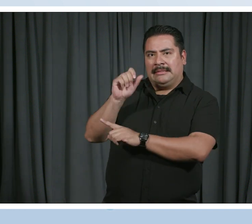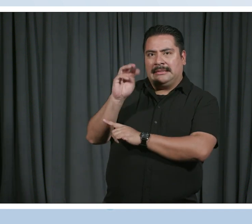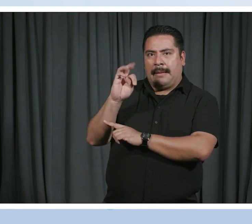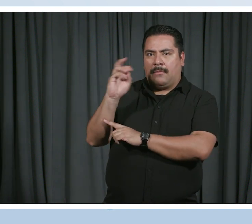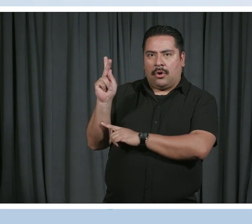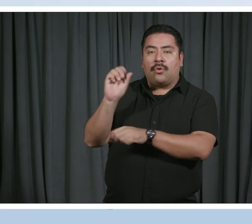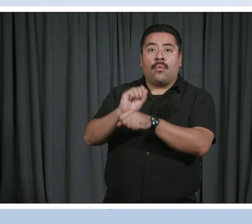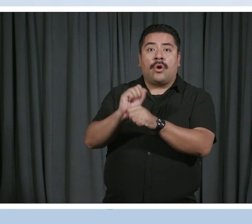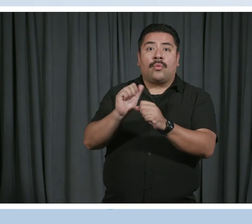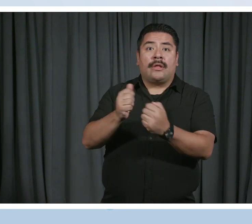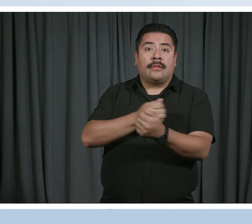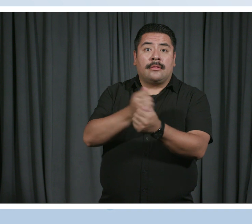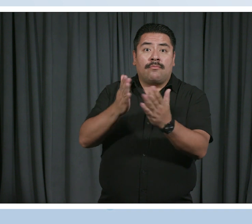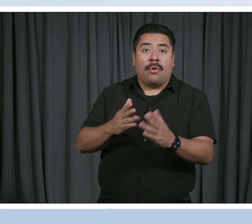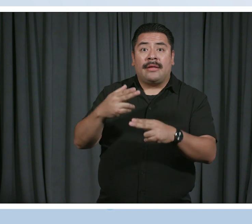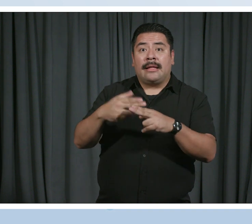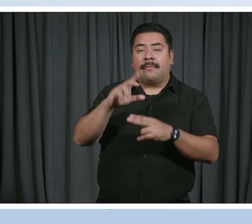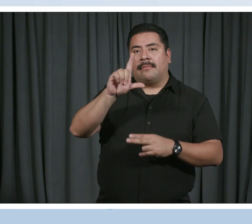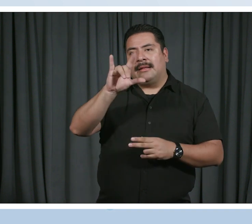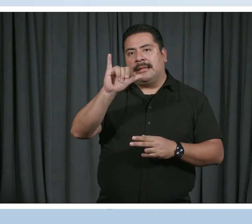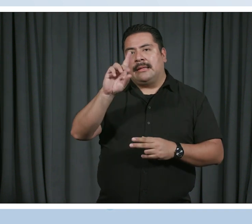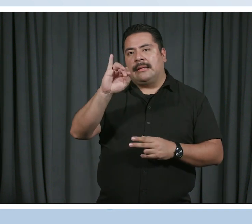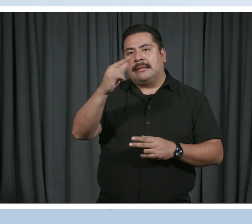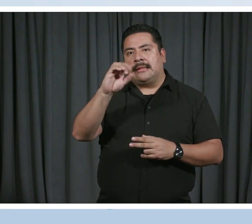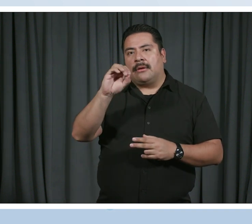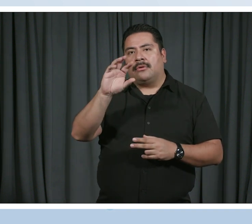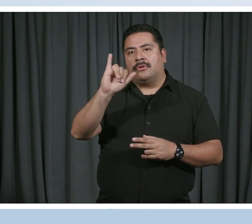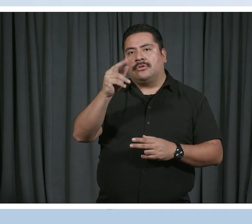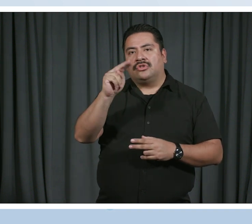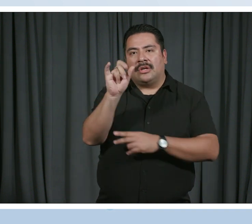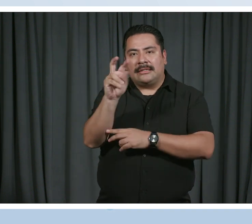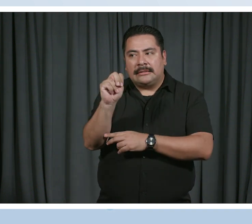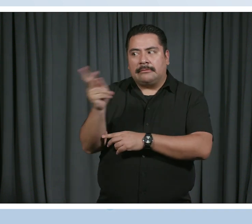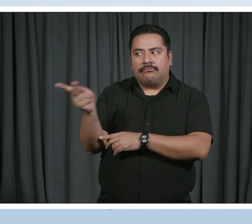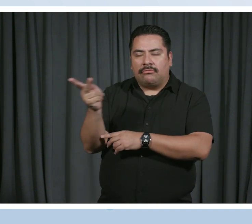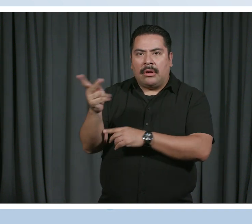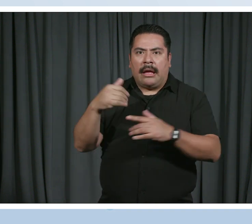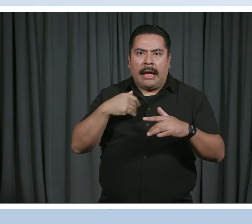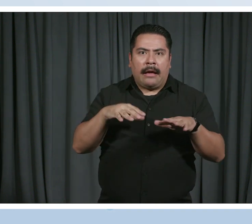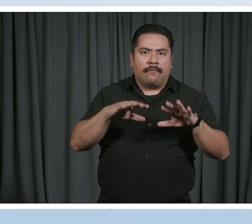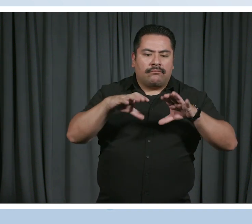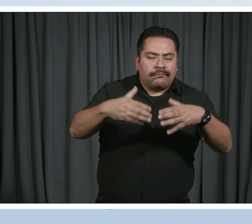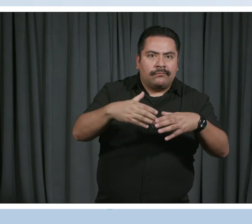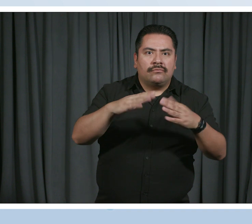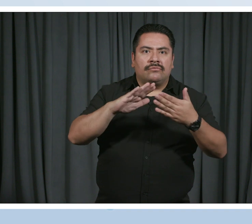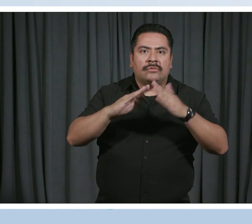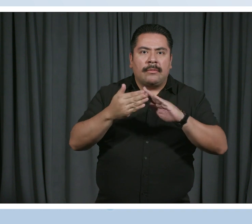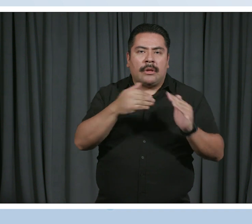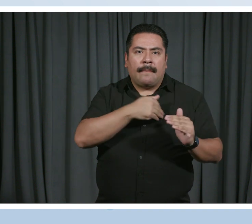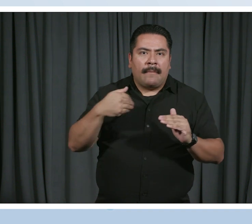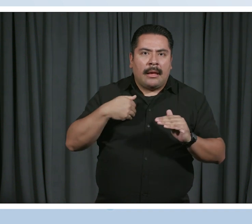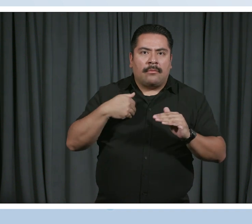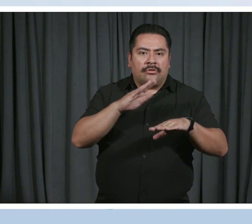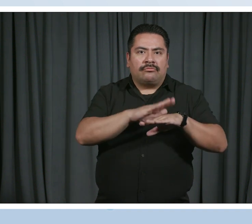Lily Diego Johnson whose poem is featured as part of the mural with a host of community members organized by the Mayor's Office